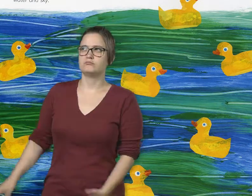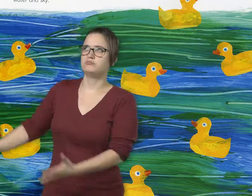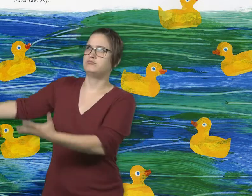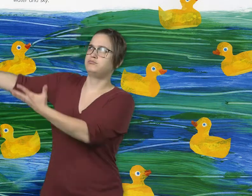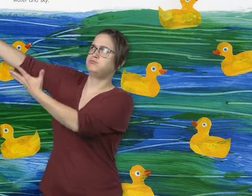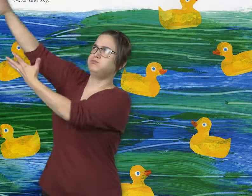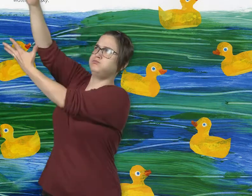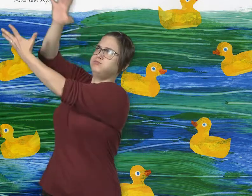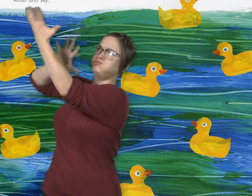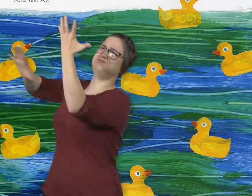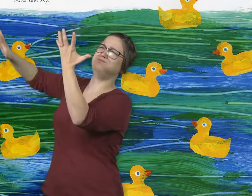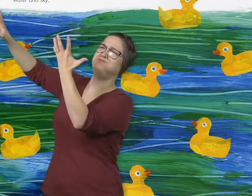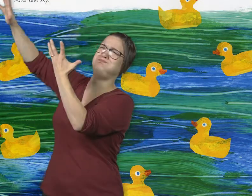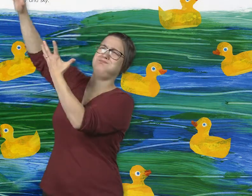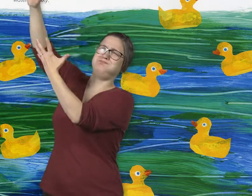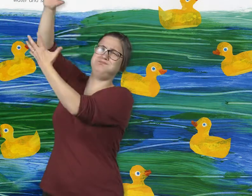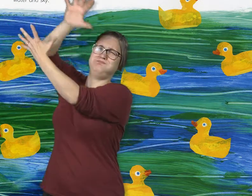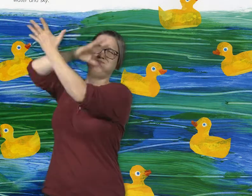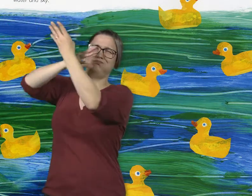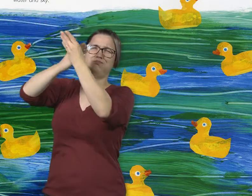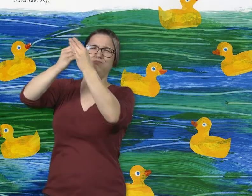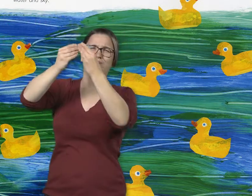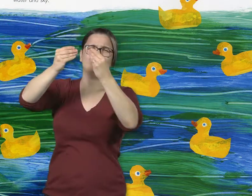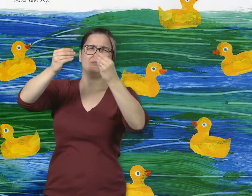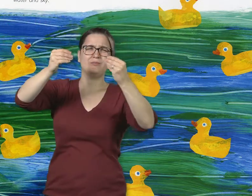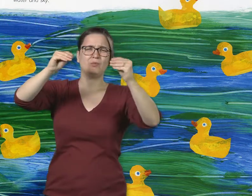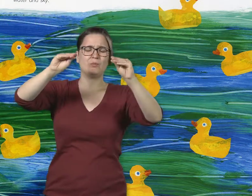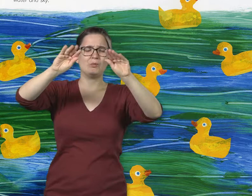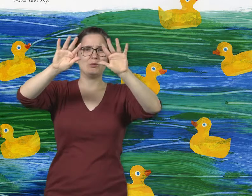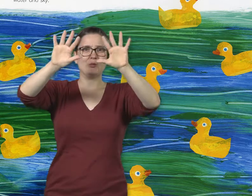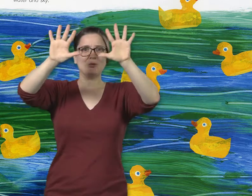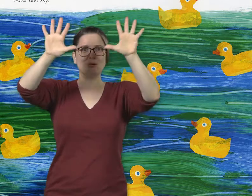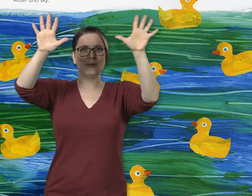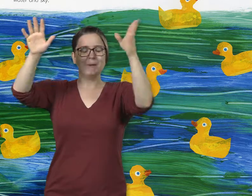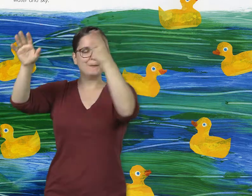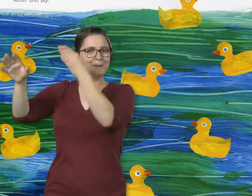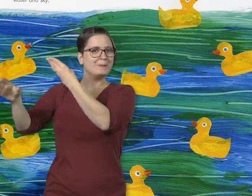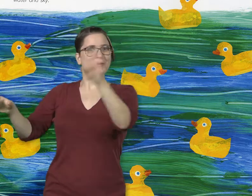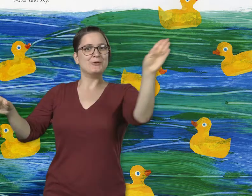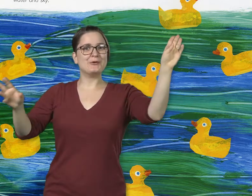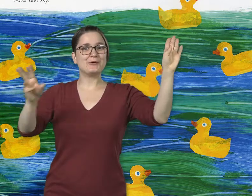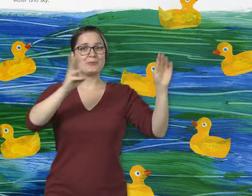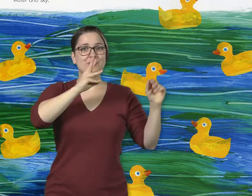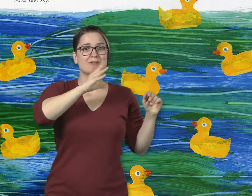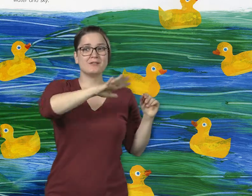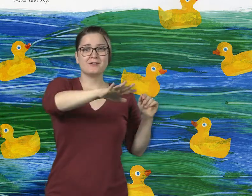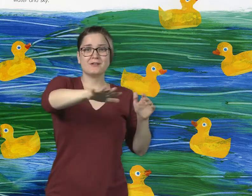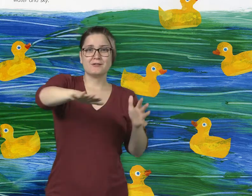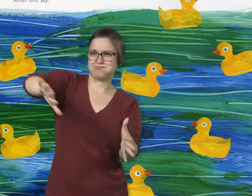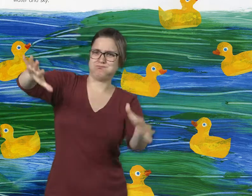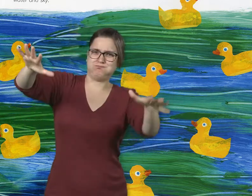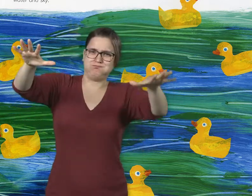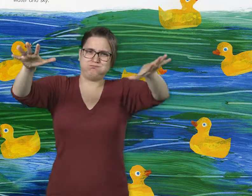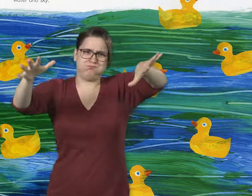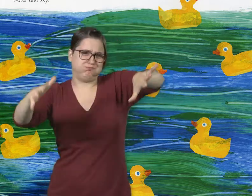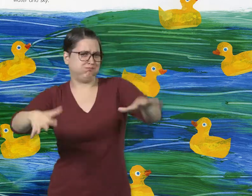After some time, the storm calms down. The ten little rubber ducks bob in the big wide sea.